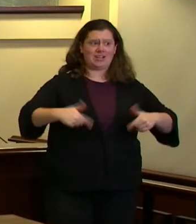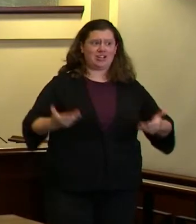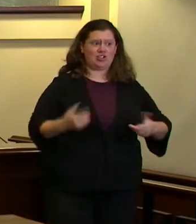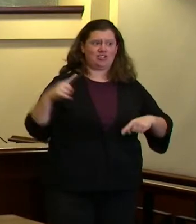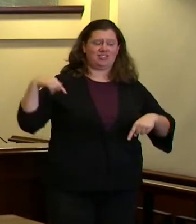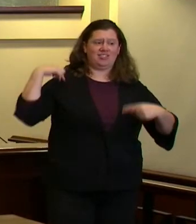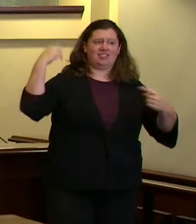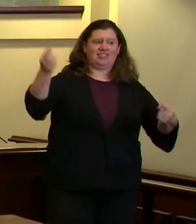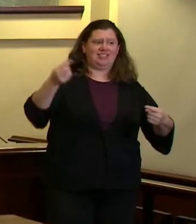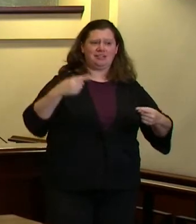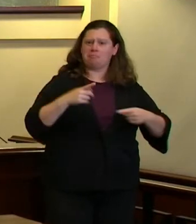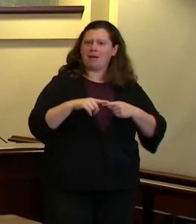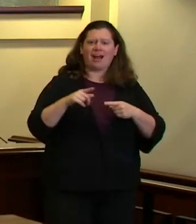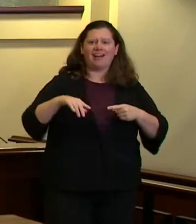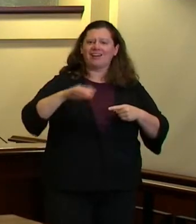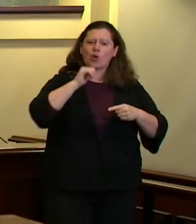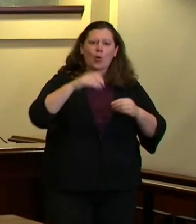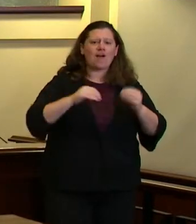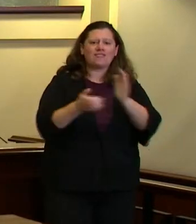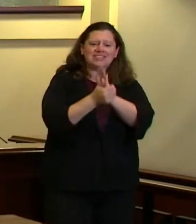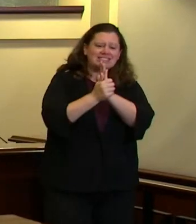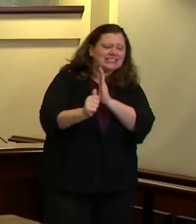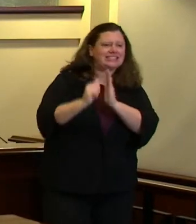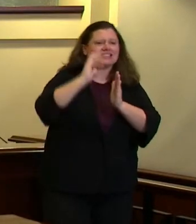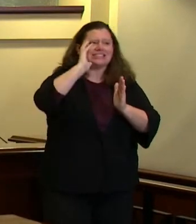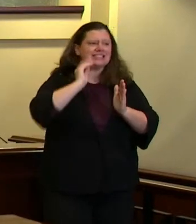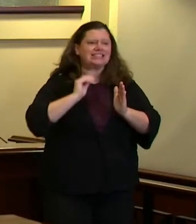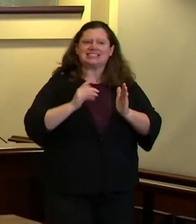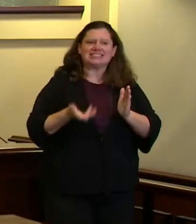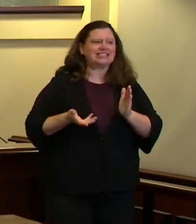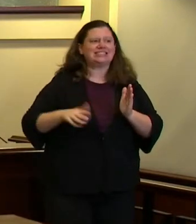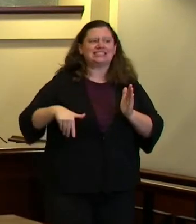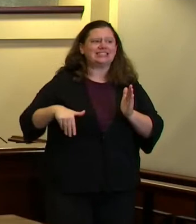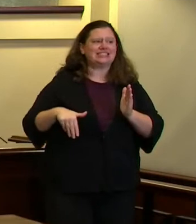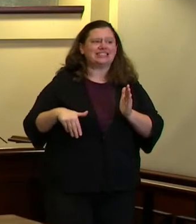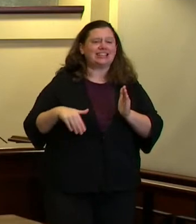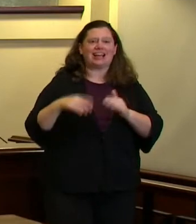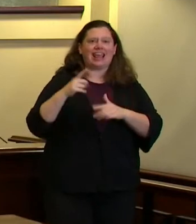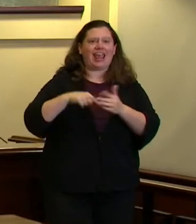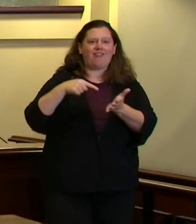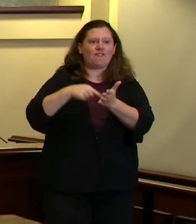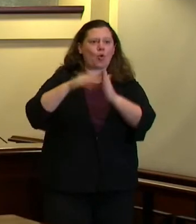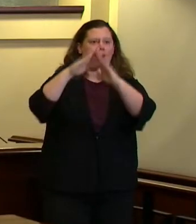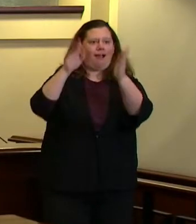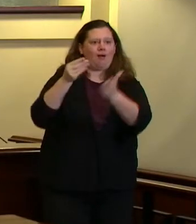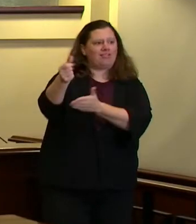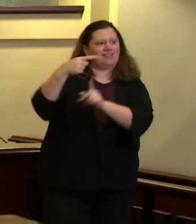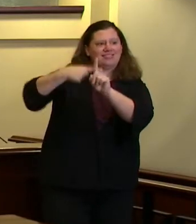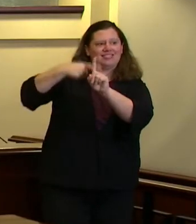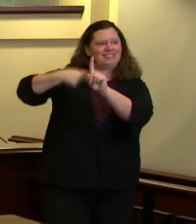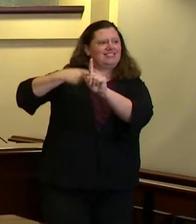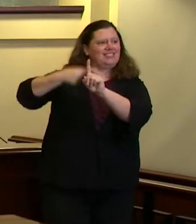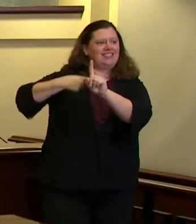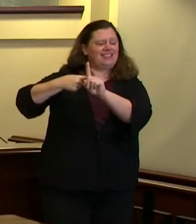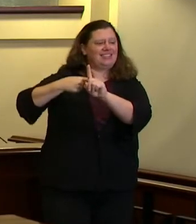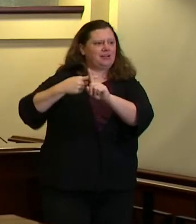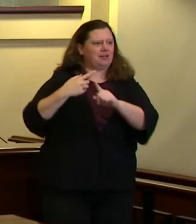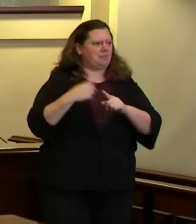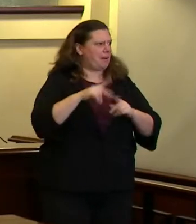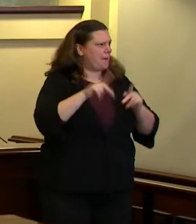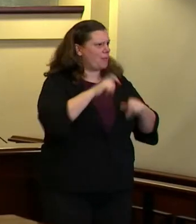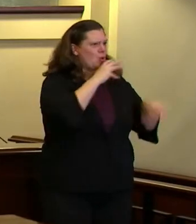workers were being displaced due to the lack of housing stock and the influx of people coming in with higher skills and higher wages